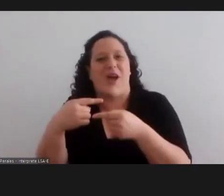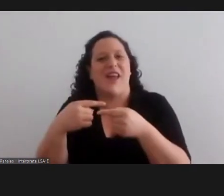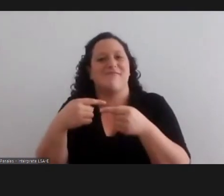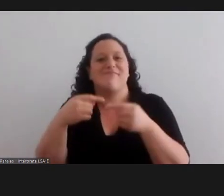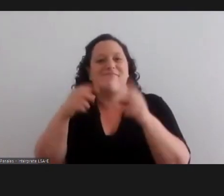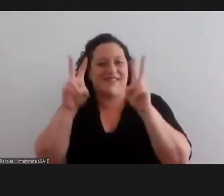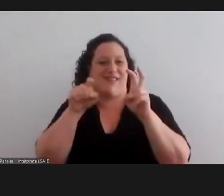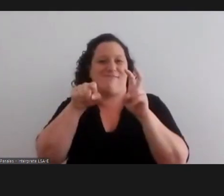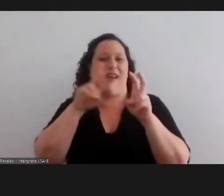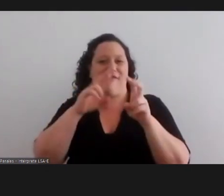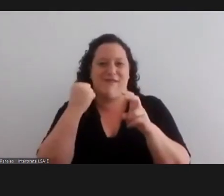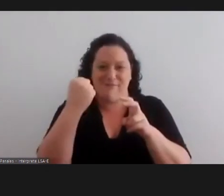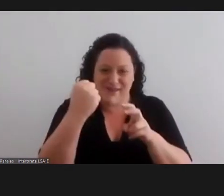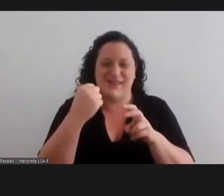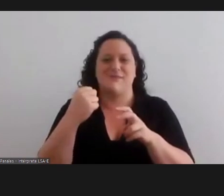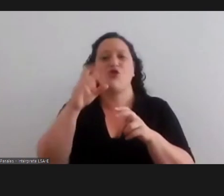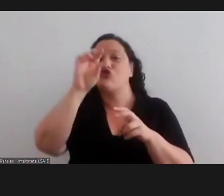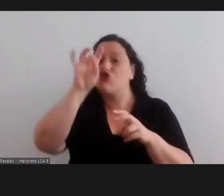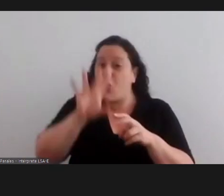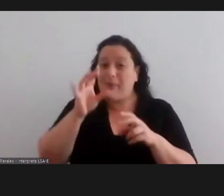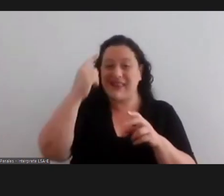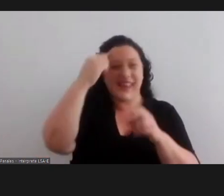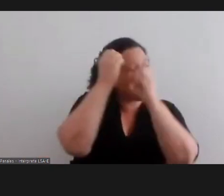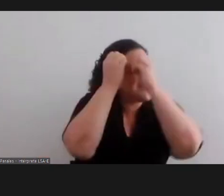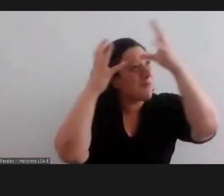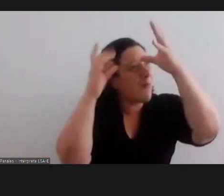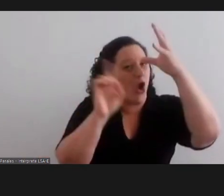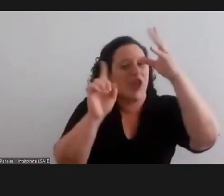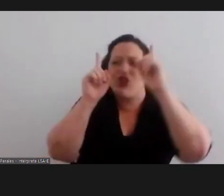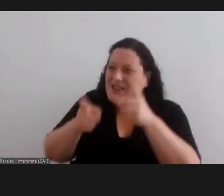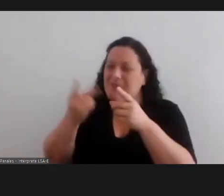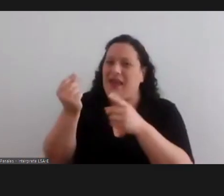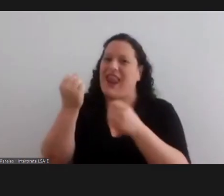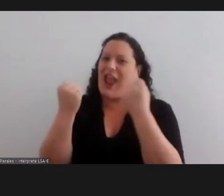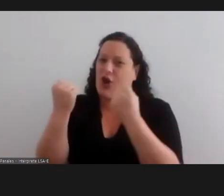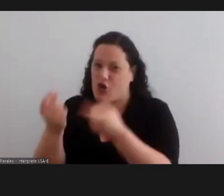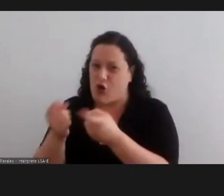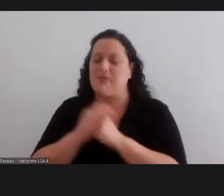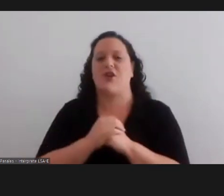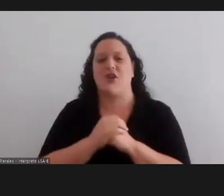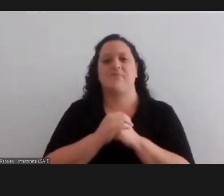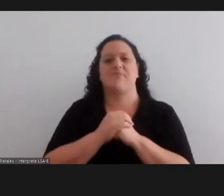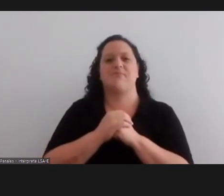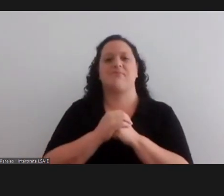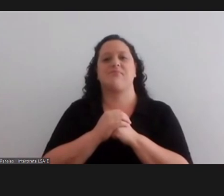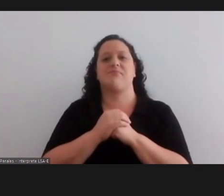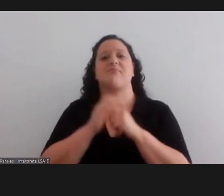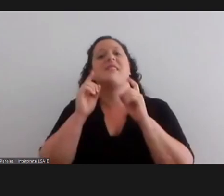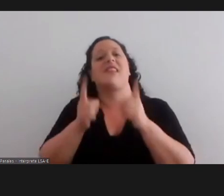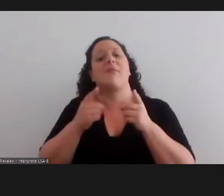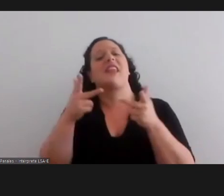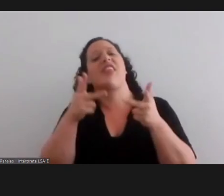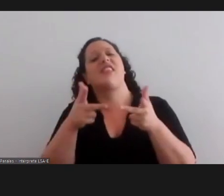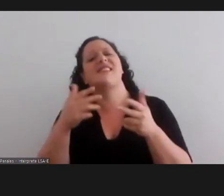need to focus not only on the symbolic aspect but uh these other aspects as well instead of uh